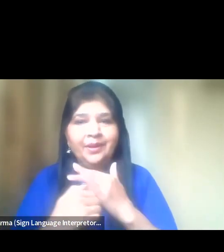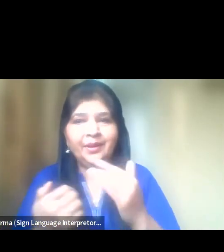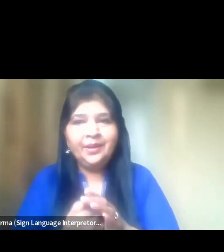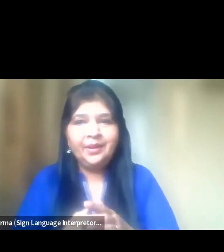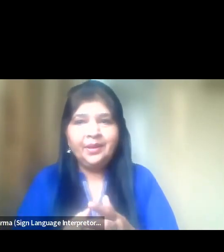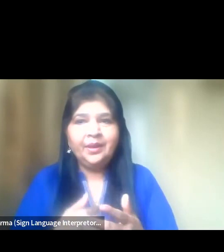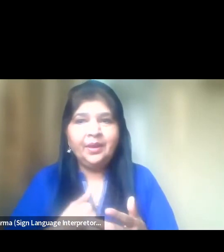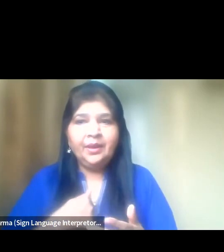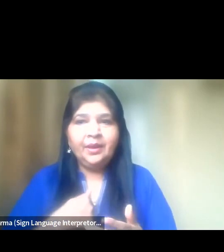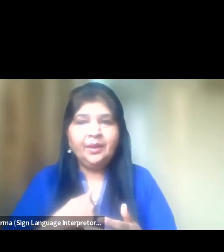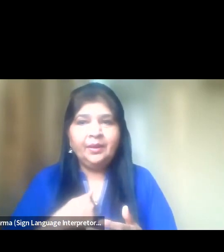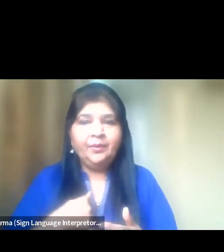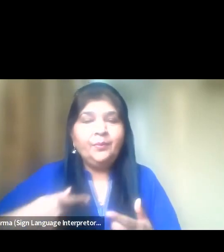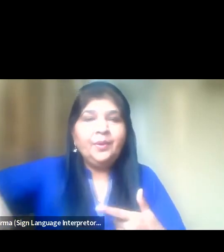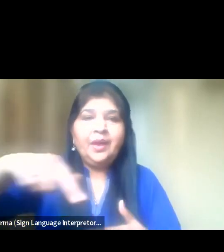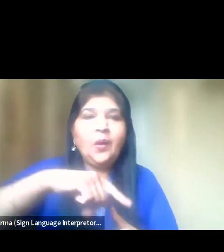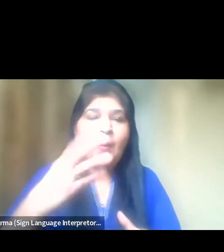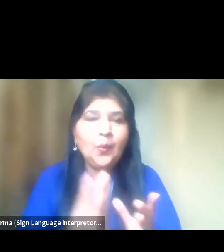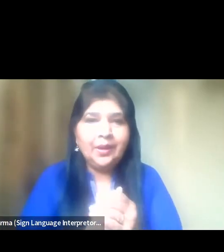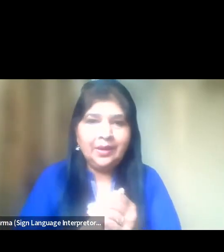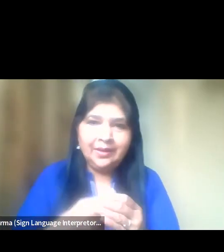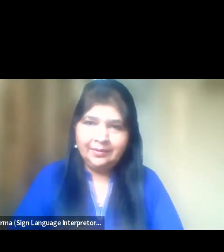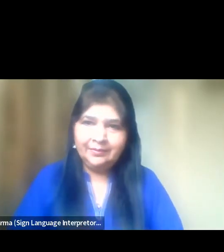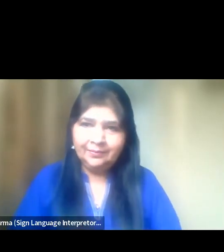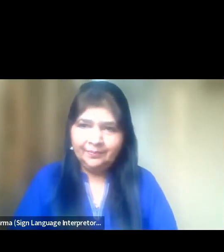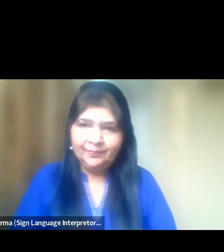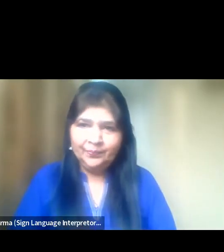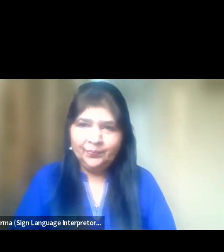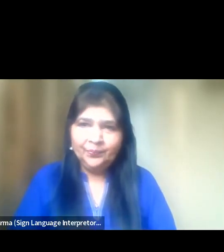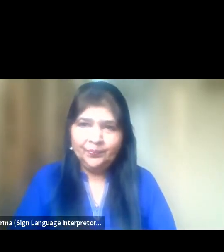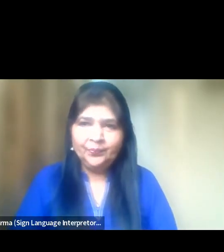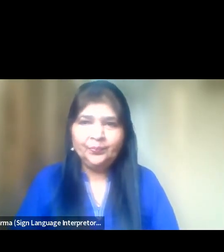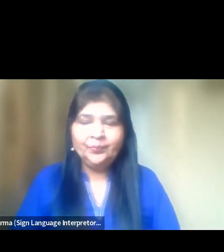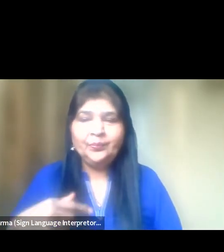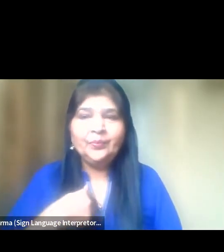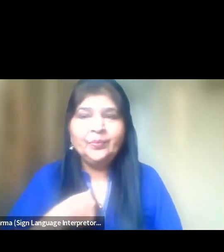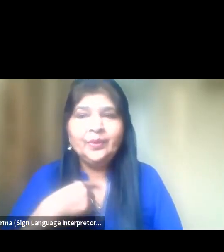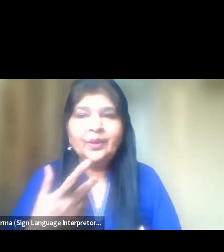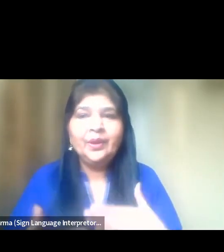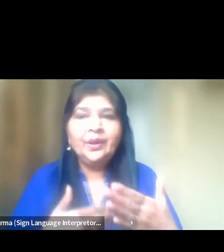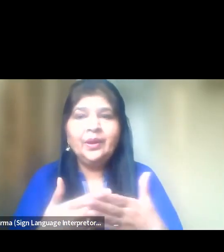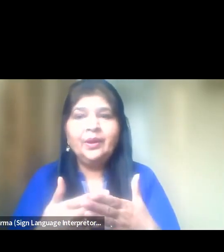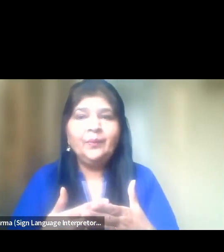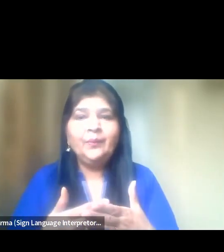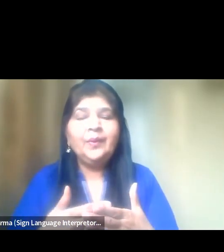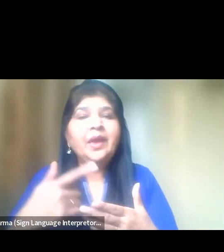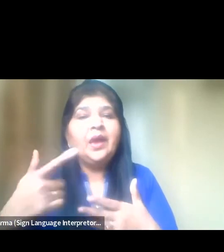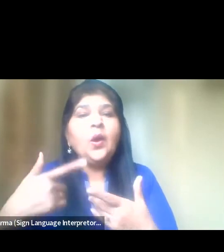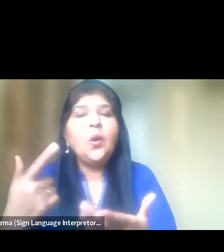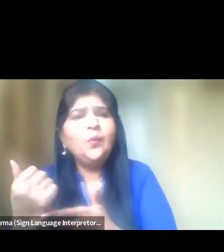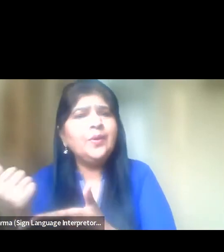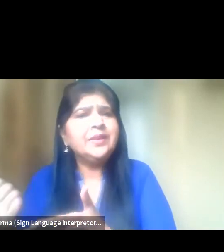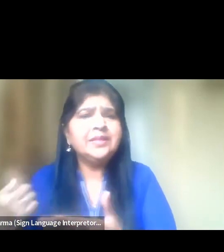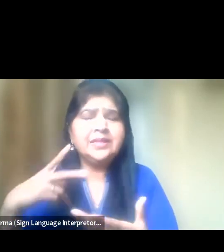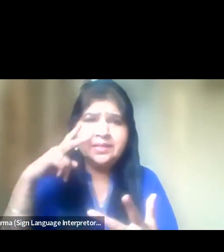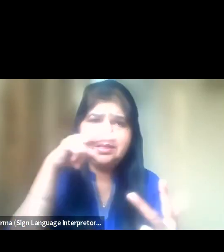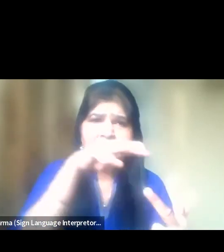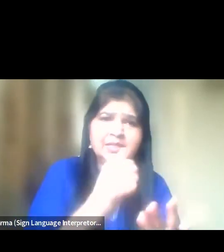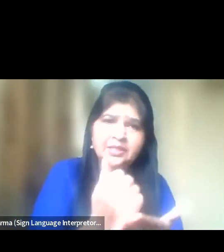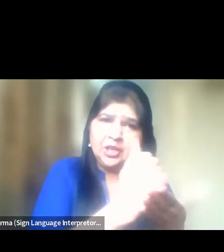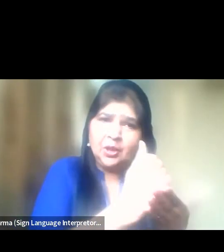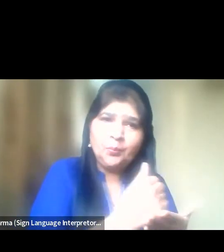anchor grant. We have been ardent supporters of WhatsApp as it is focused to serve